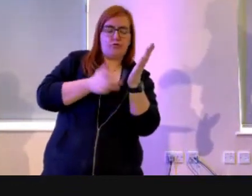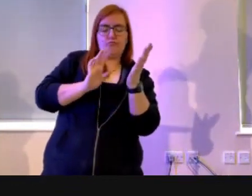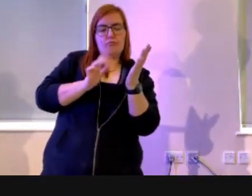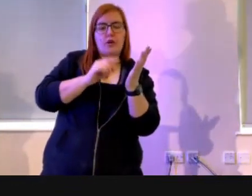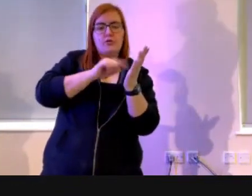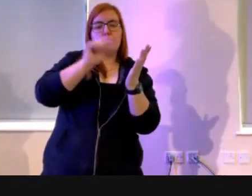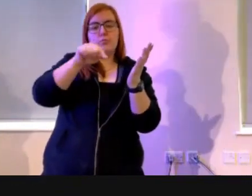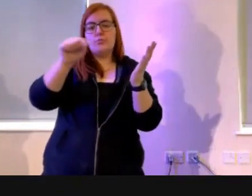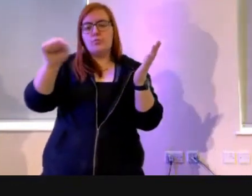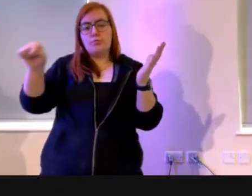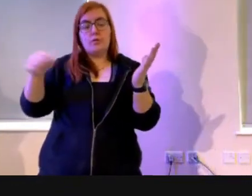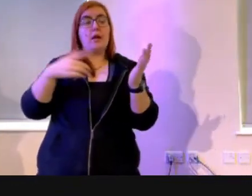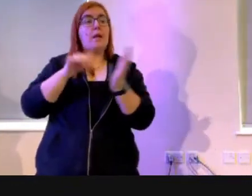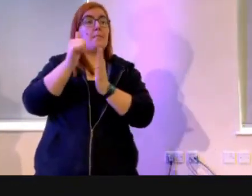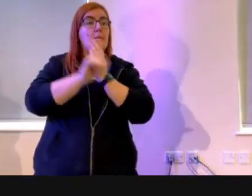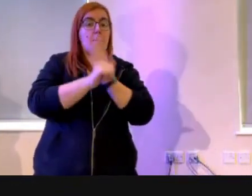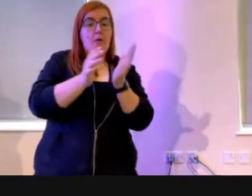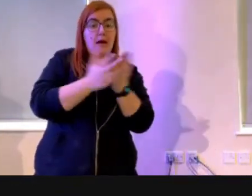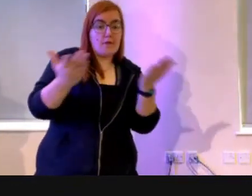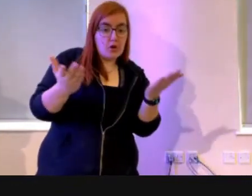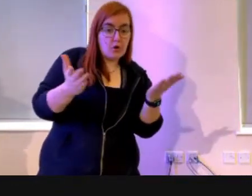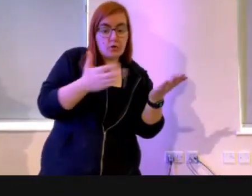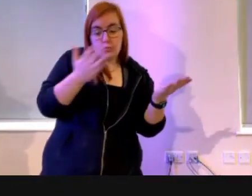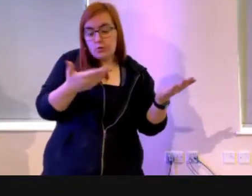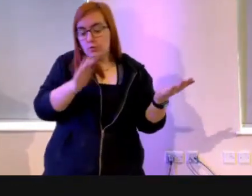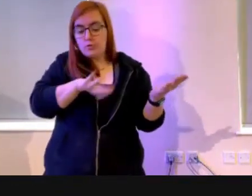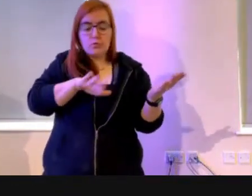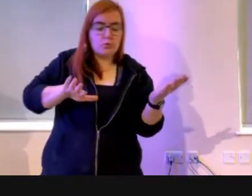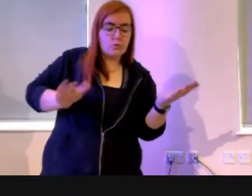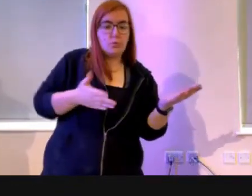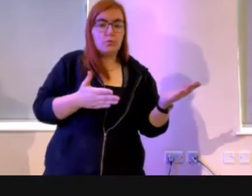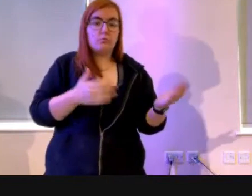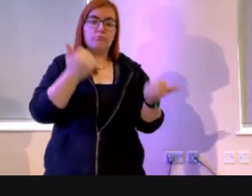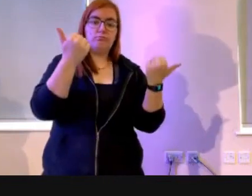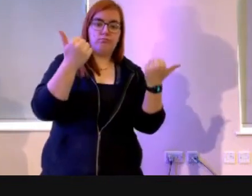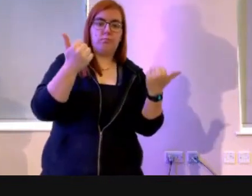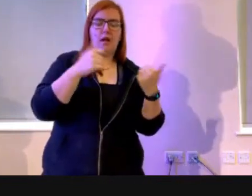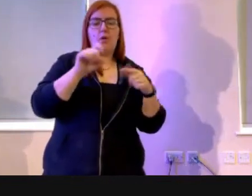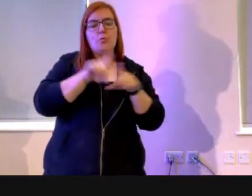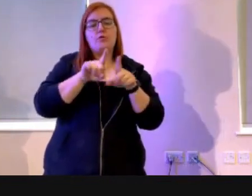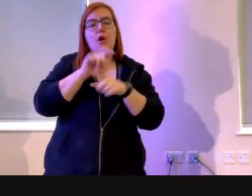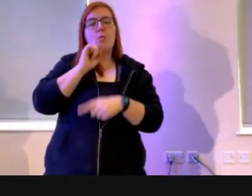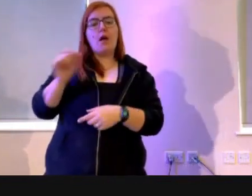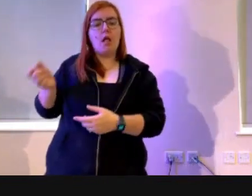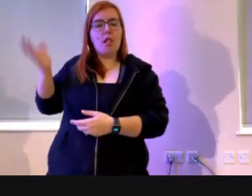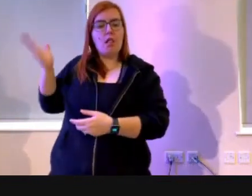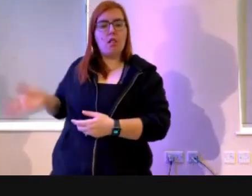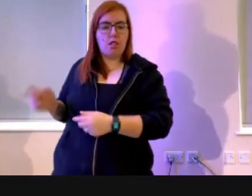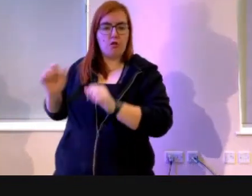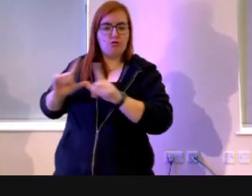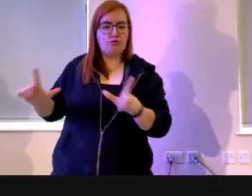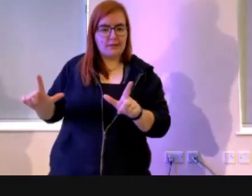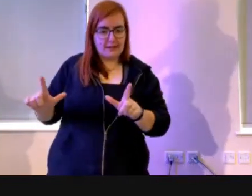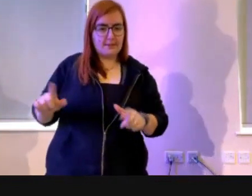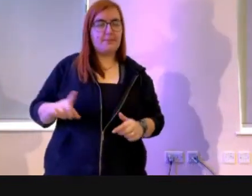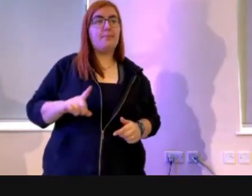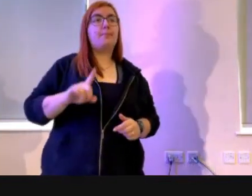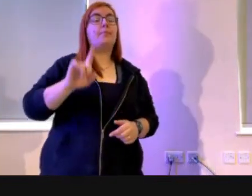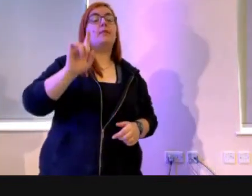you can have a Bible and you can look, but the script is going to appear on the screen. And you're going to be flicking around anyway. But we're told at the